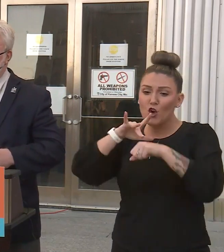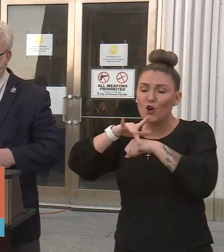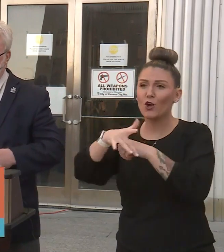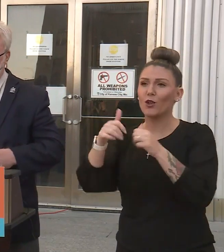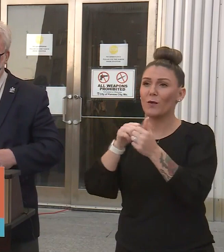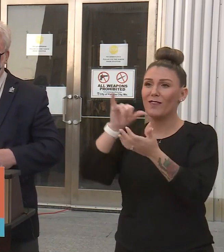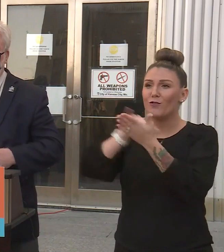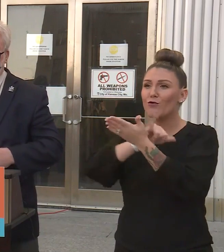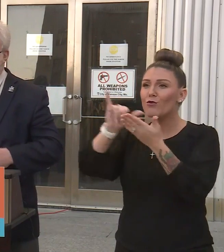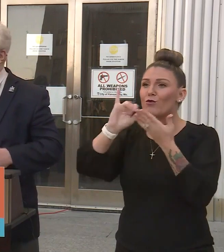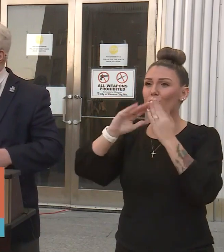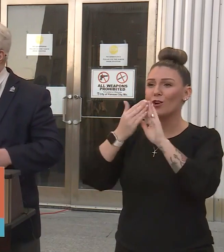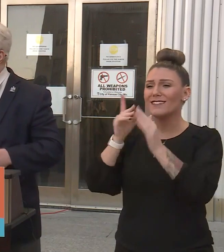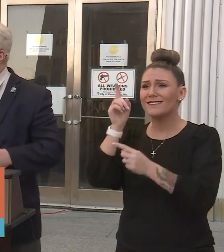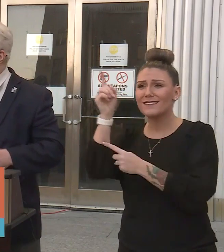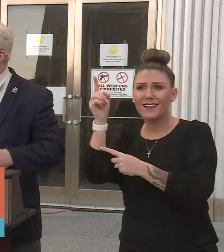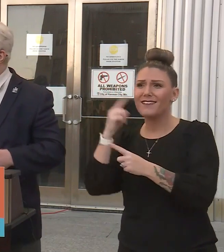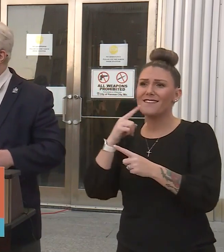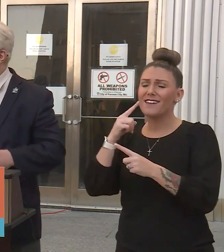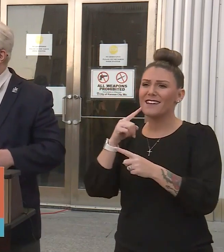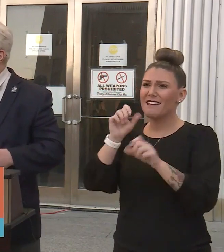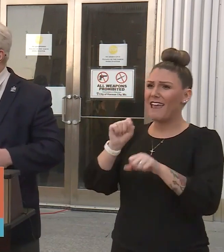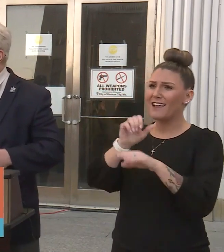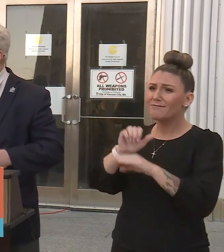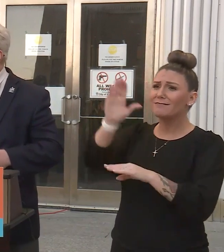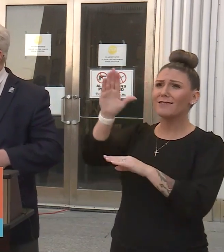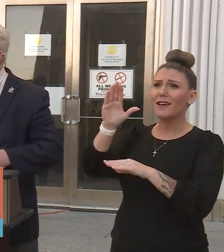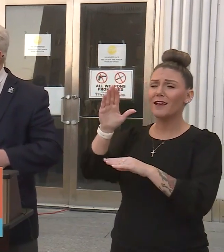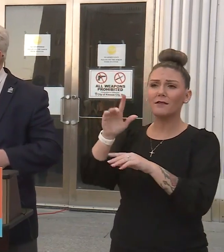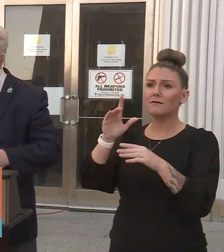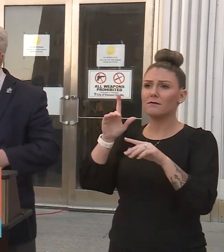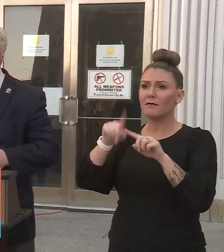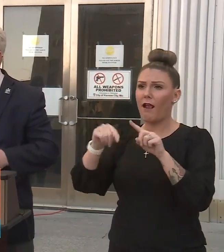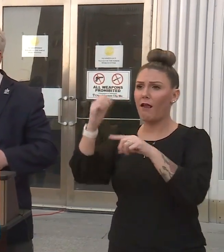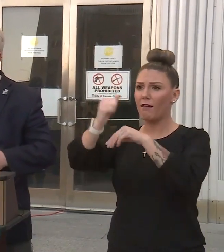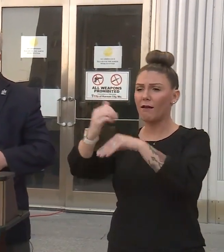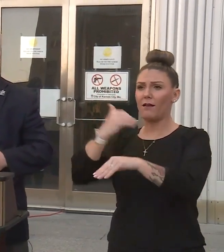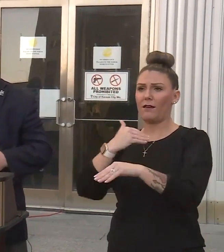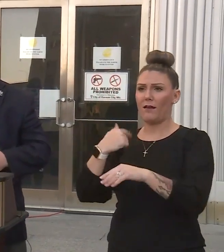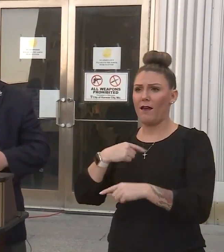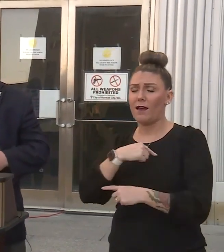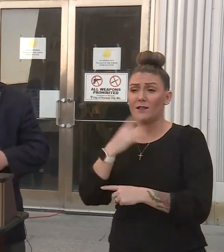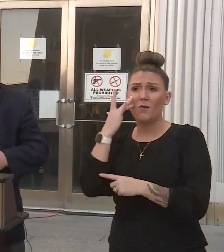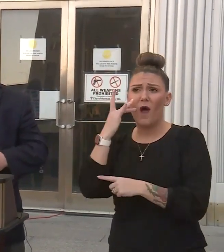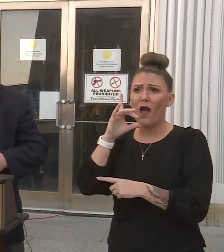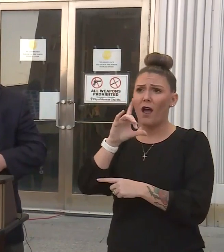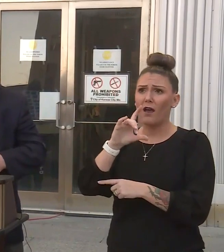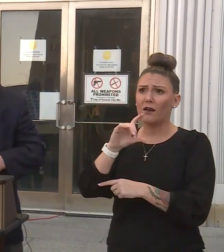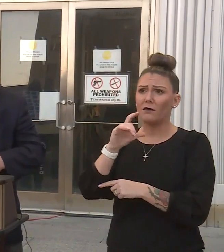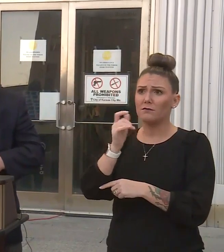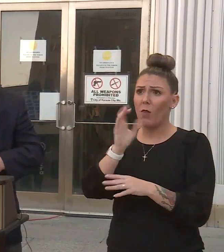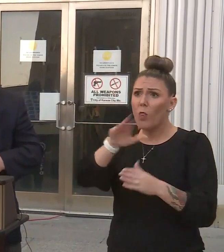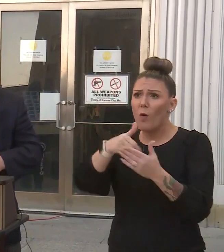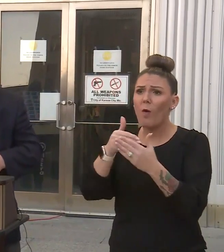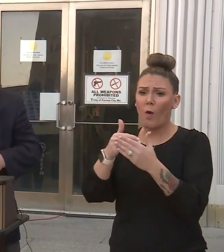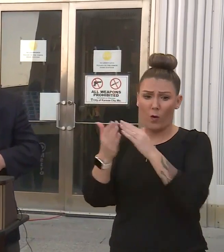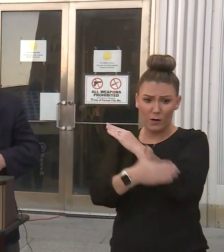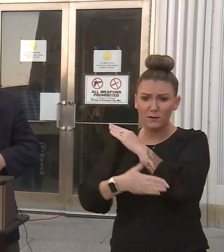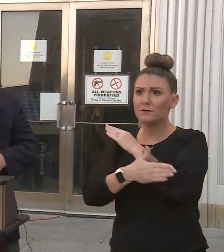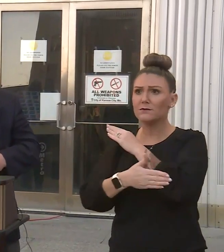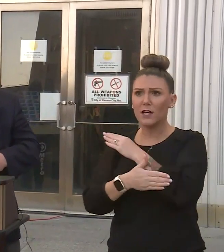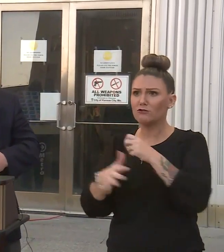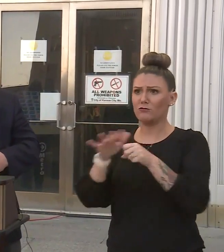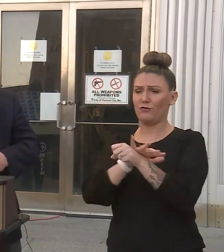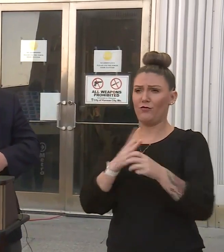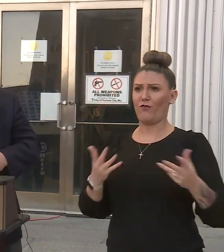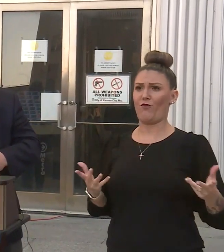New York City to be able to send to us because everybody else is very crowded. I